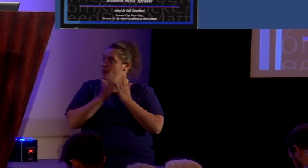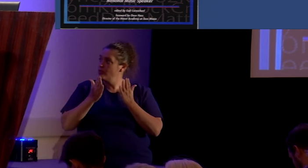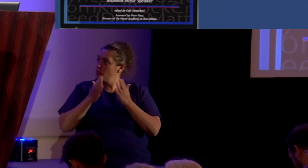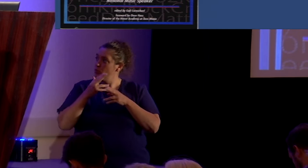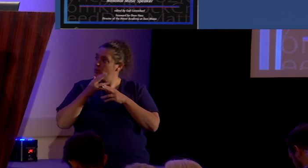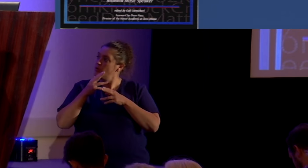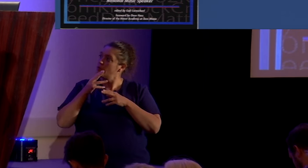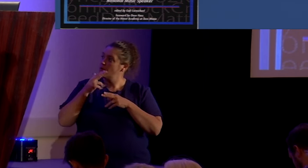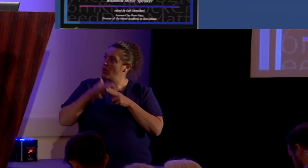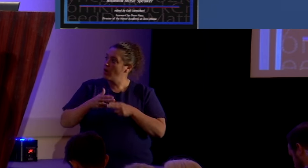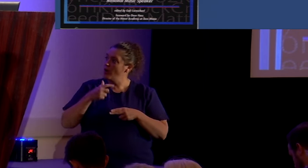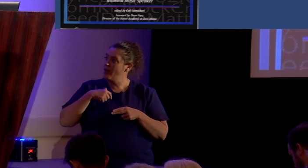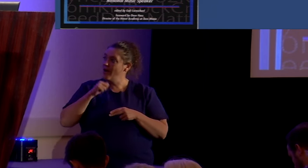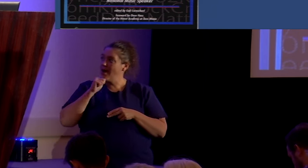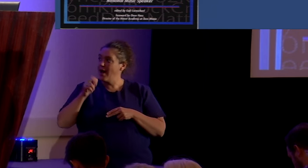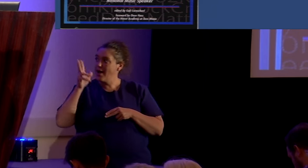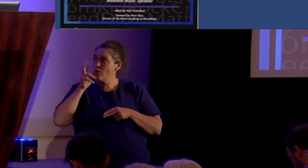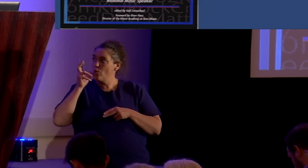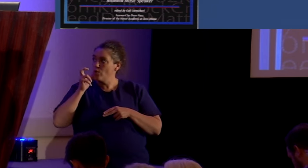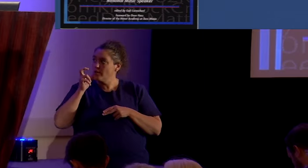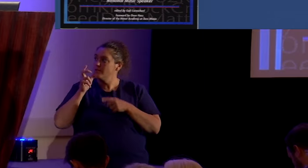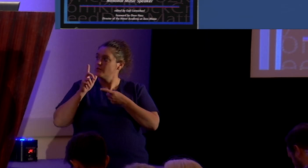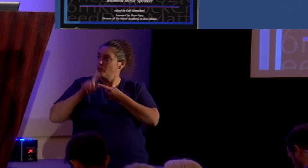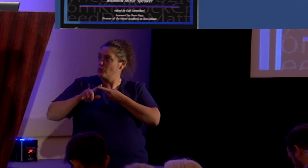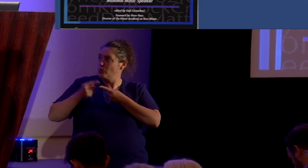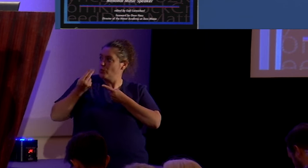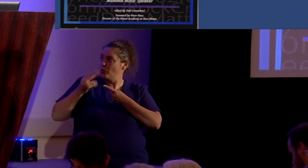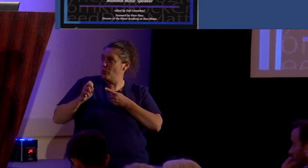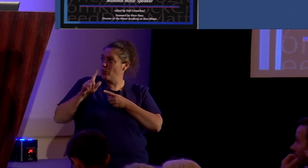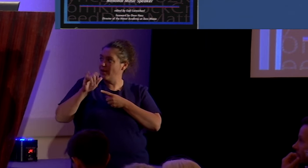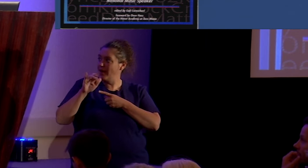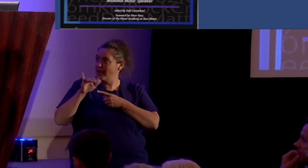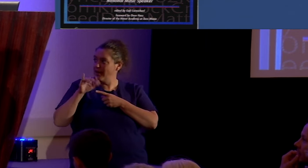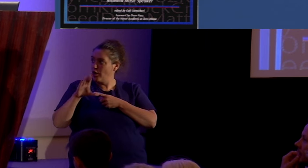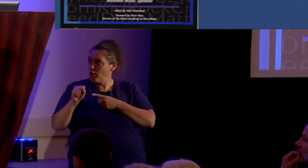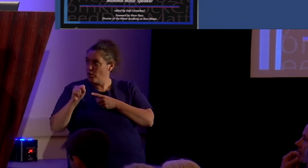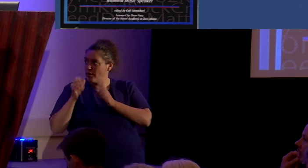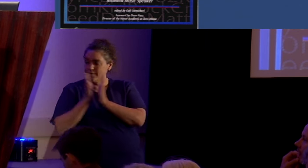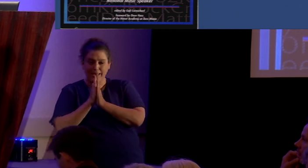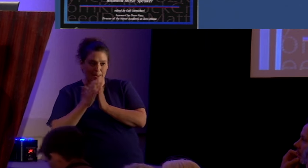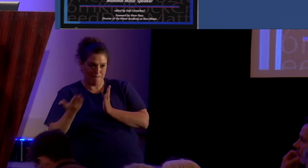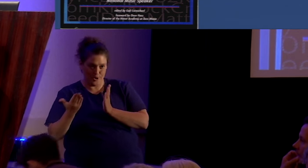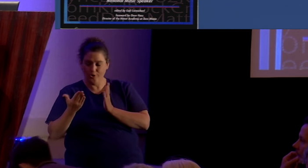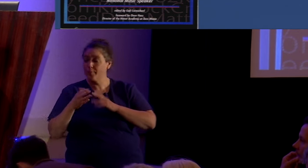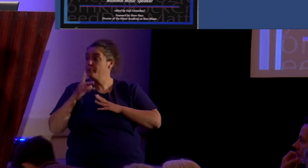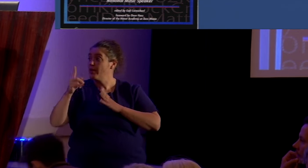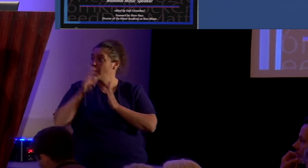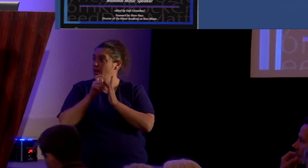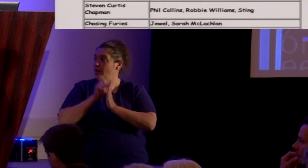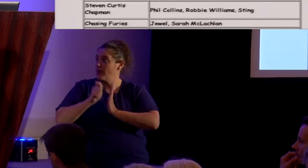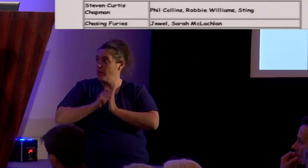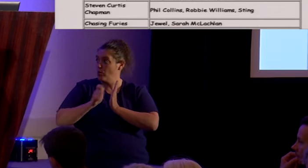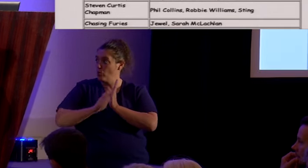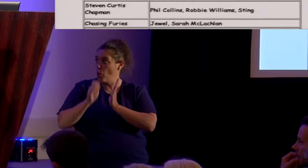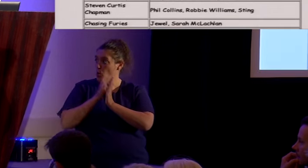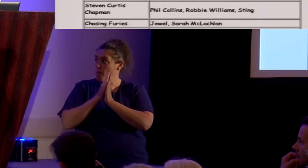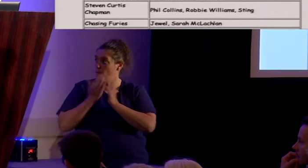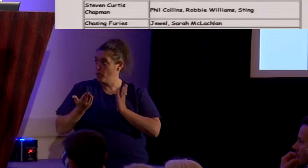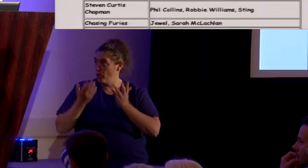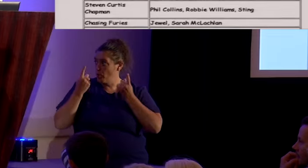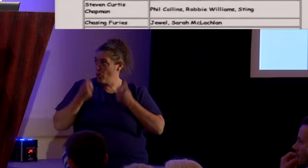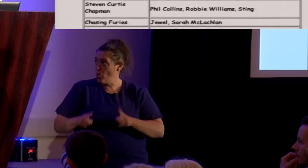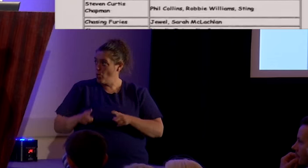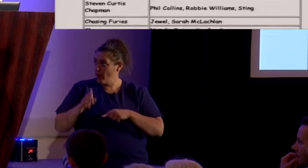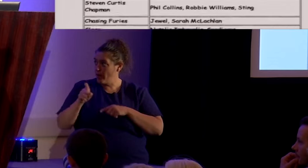called i don't listen to the official i don't listen to the lyrics handbook what he did was he wrote a book where he